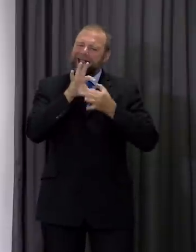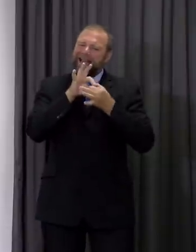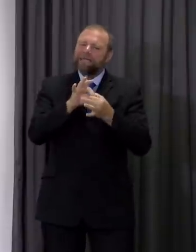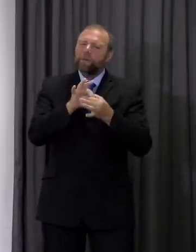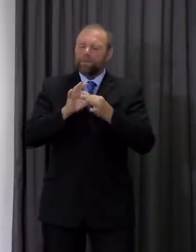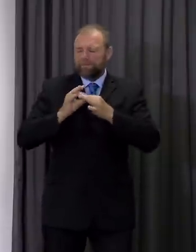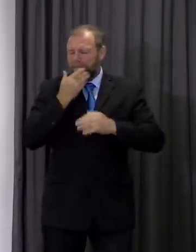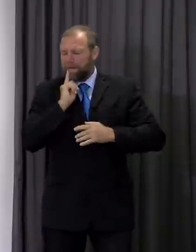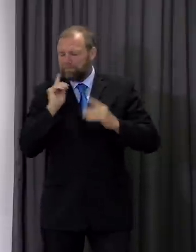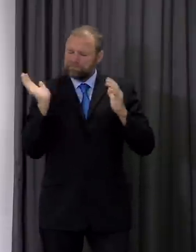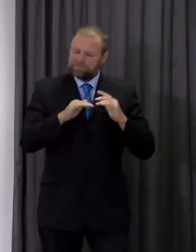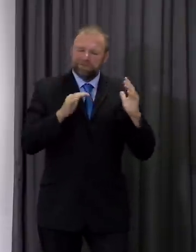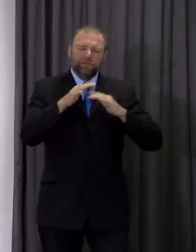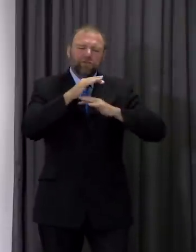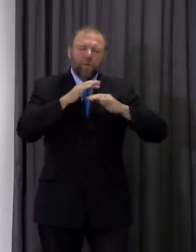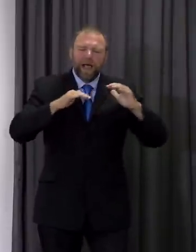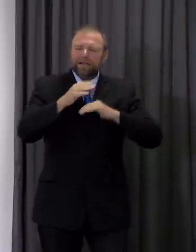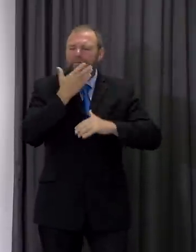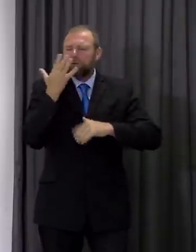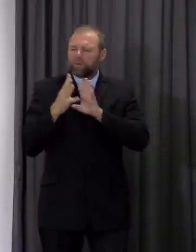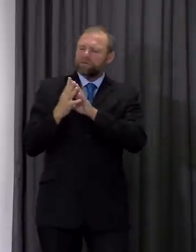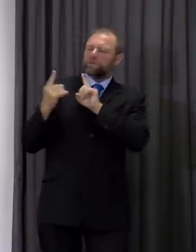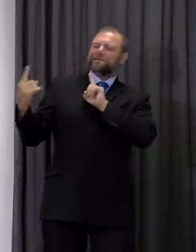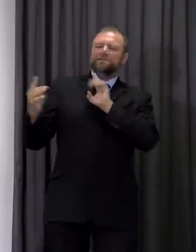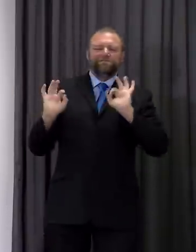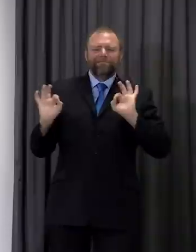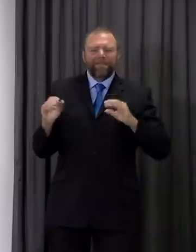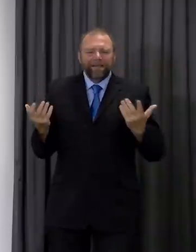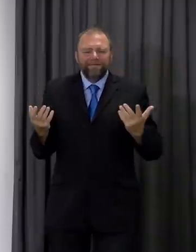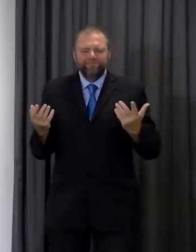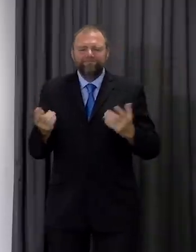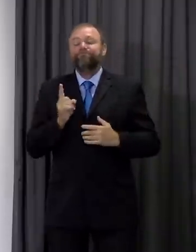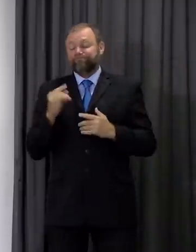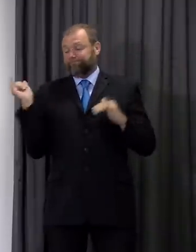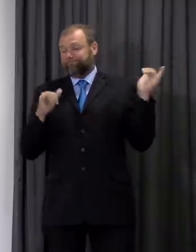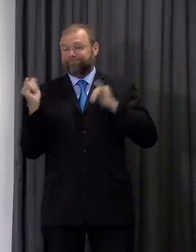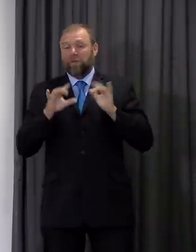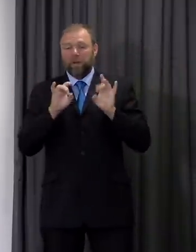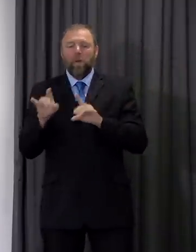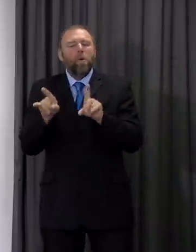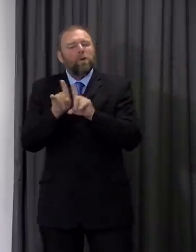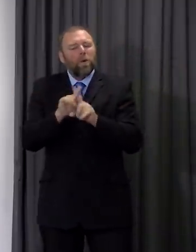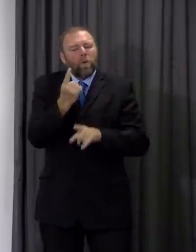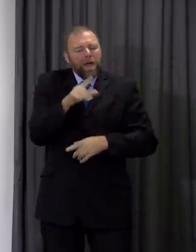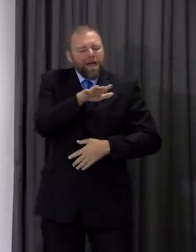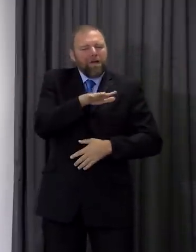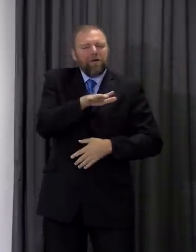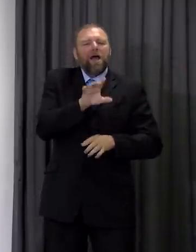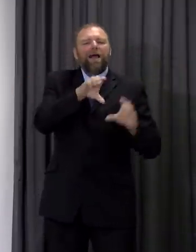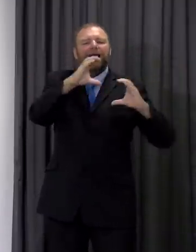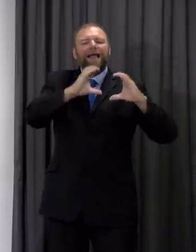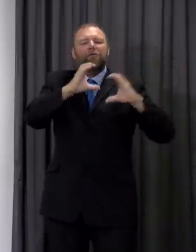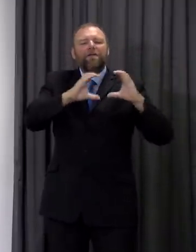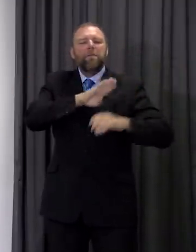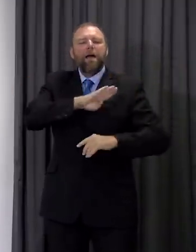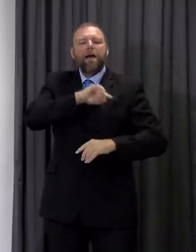and returning from holidays. We've also seen a small cluster of cases linked to a caravan park. Both run the